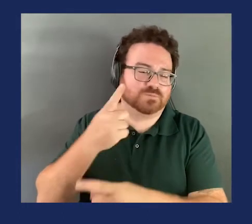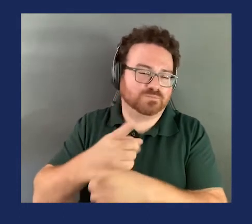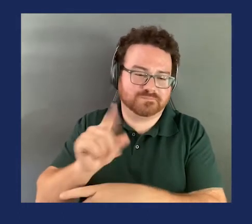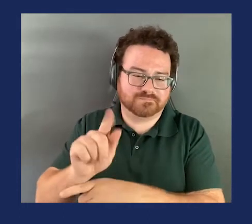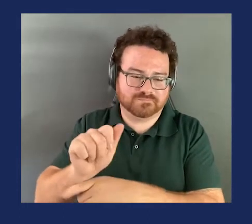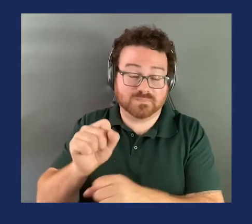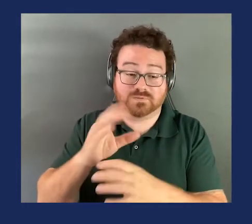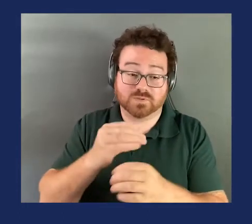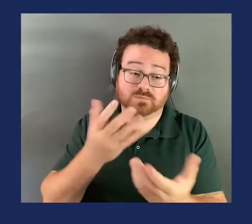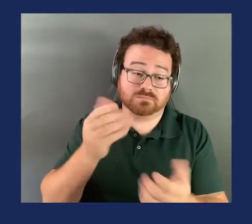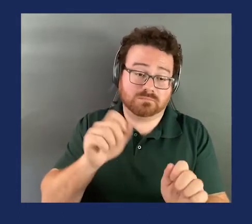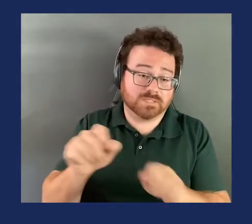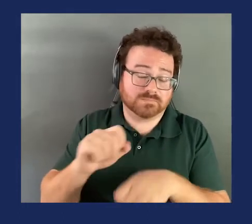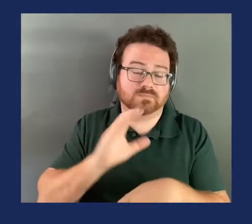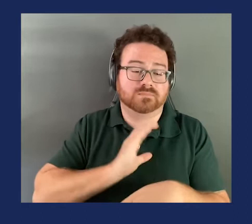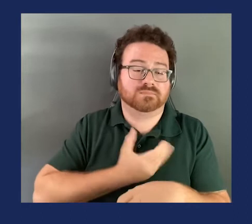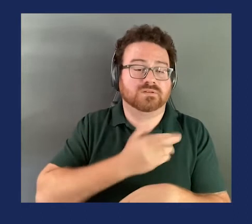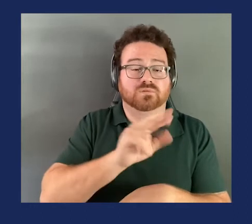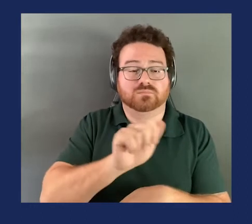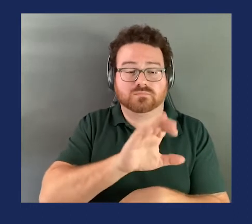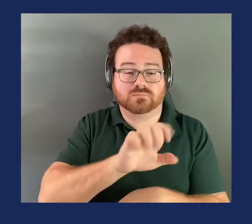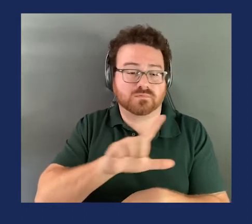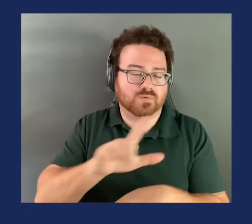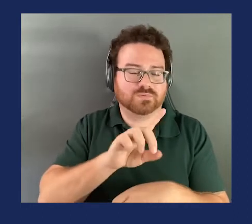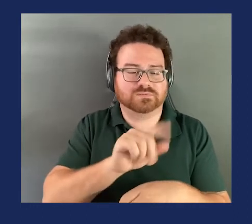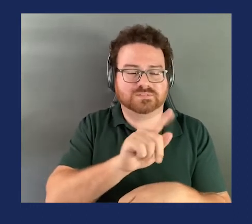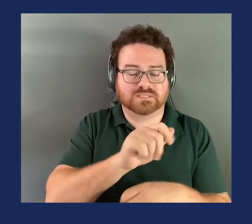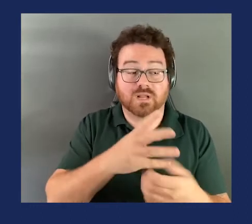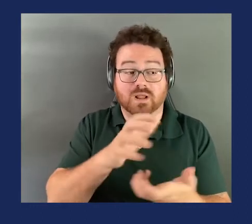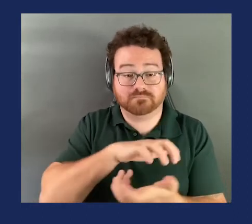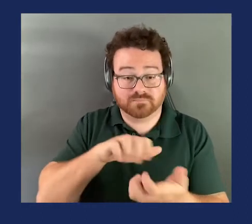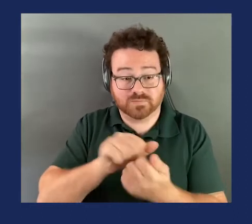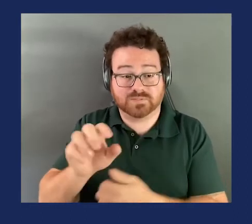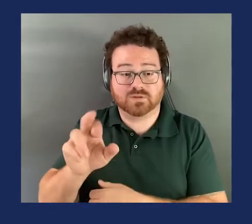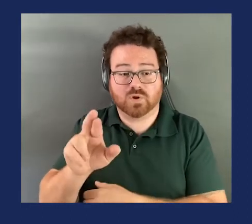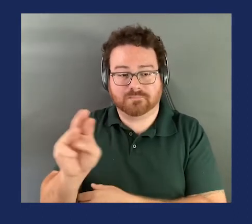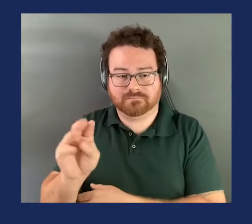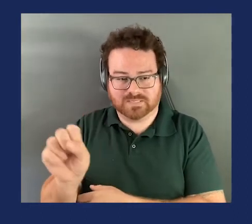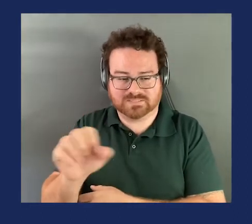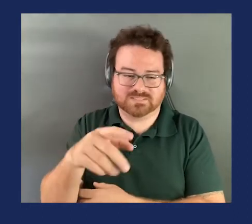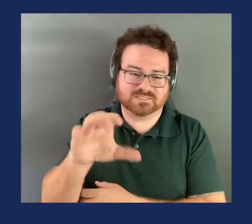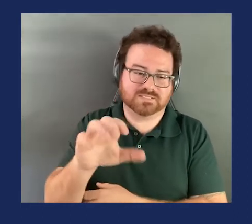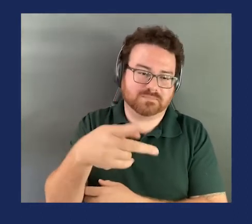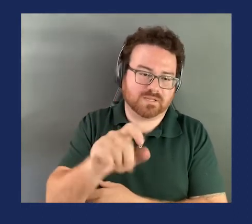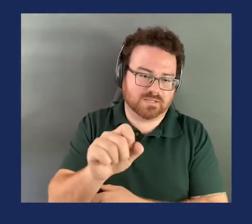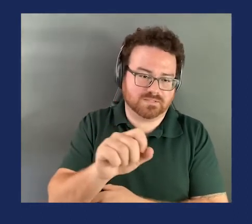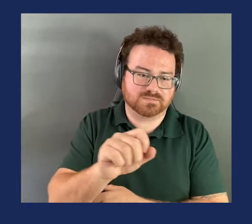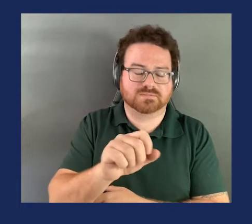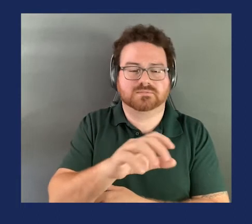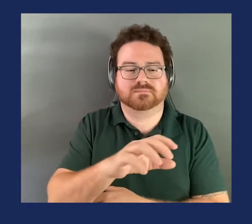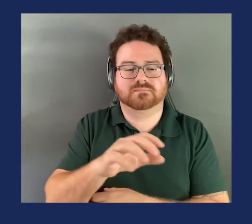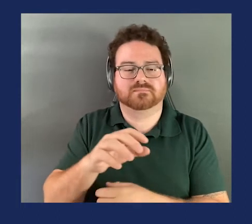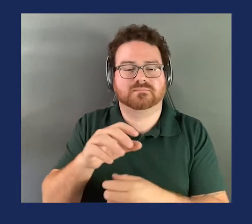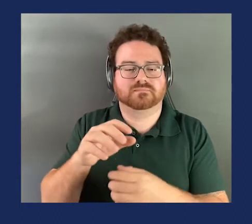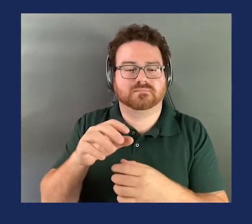our recall data combined with NICE and CPSRMS incidents could make a difference. So, we see comment on this assessment of our analysis